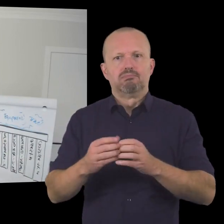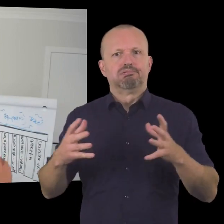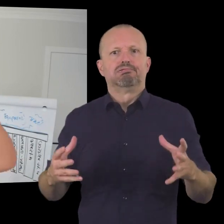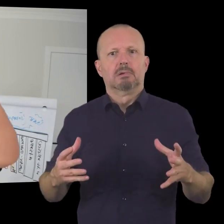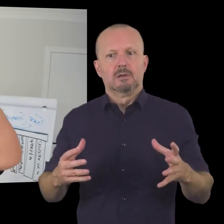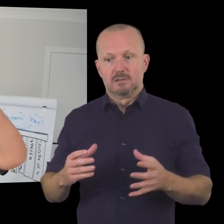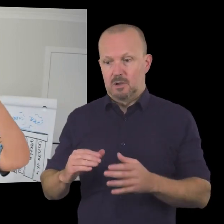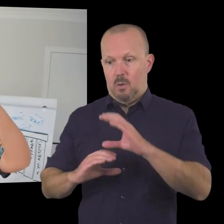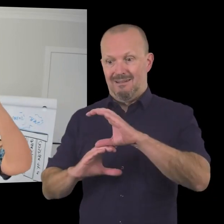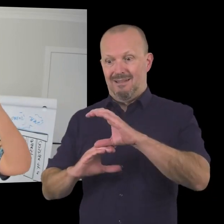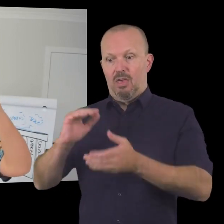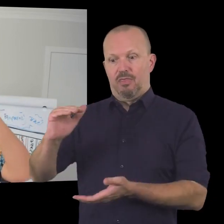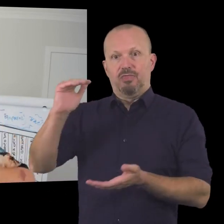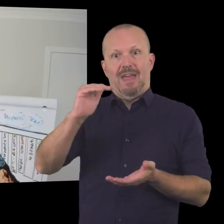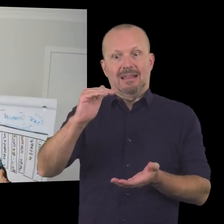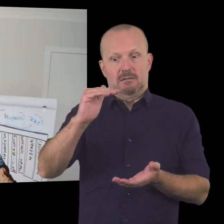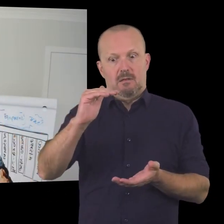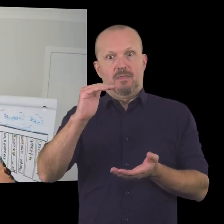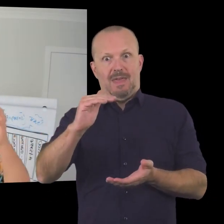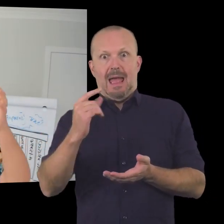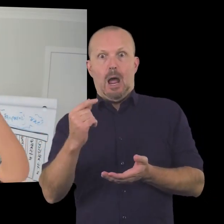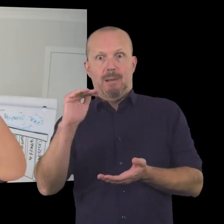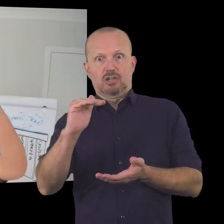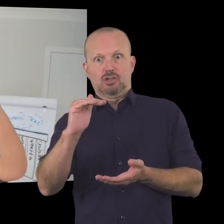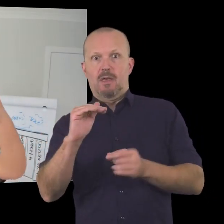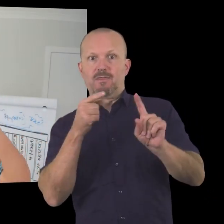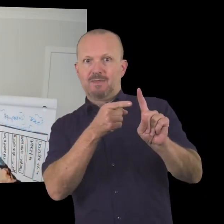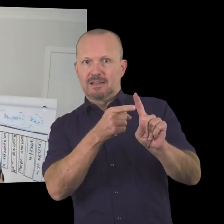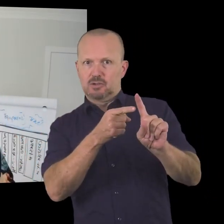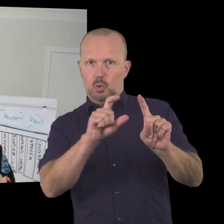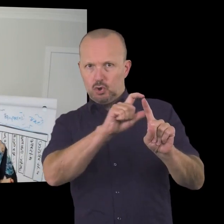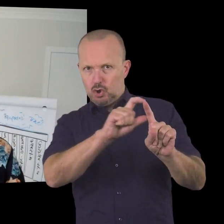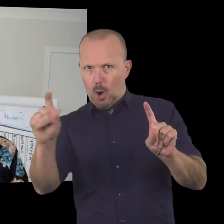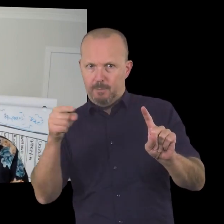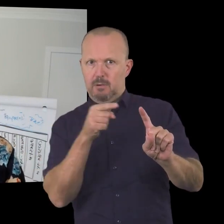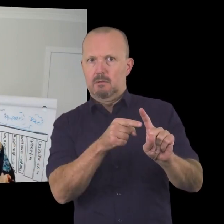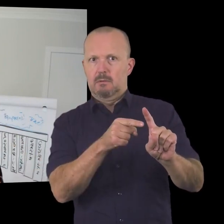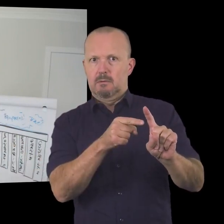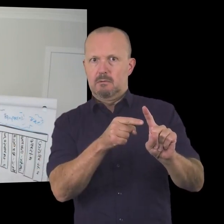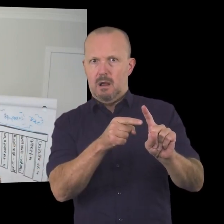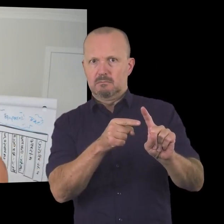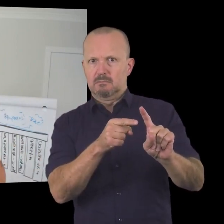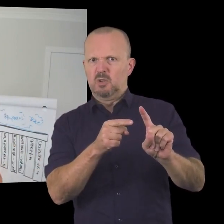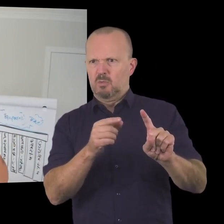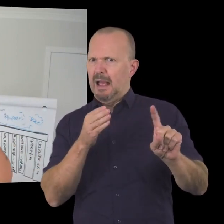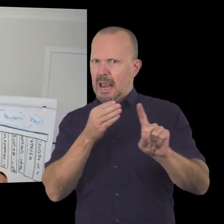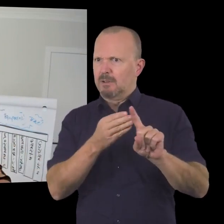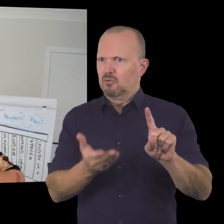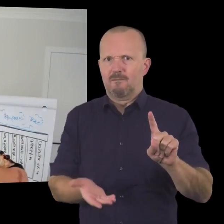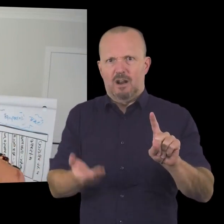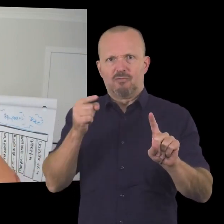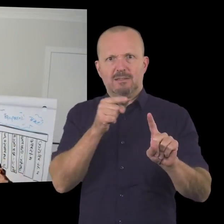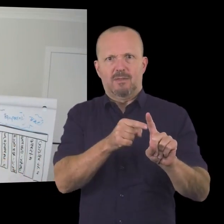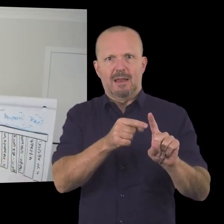plan sits at the top of your sustainable funding plan that's the the goal that you're looking to raise uh and then underneath